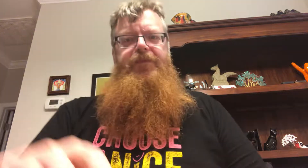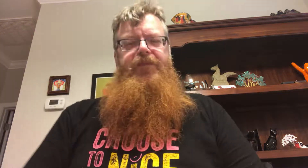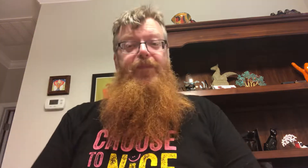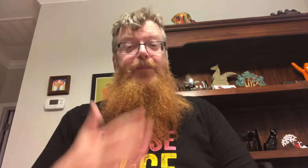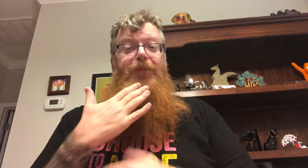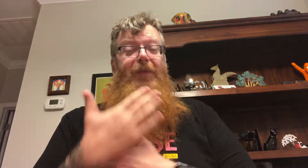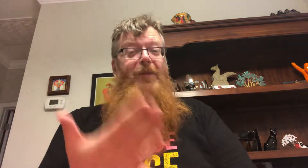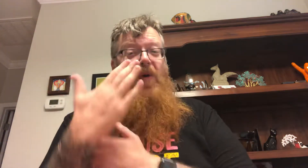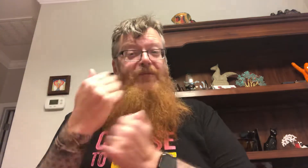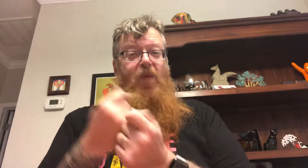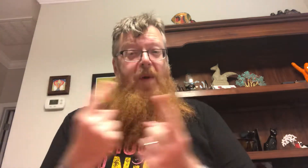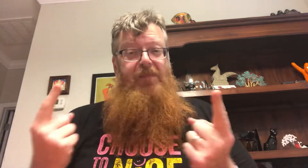Oof I